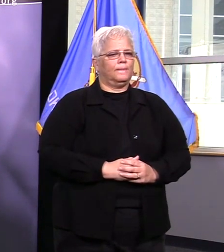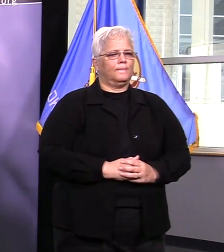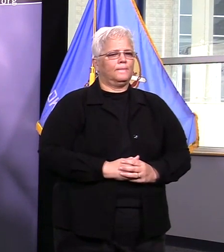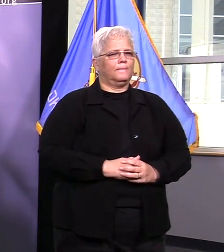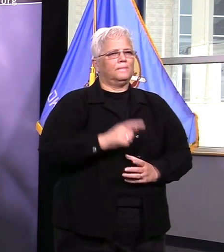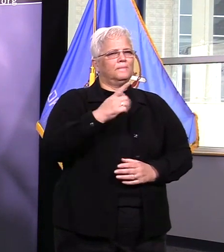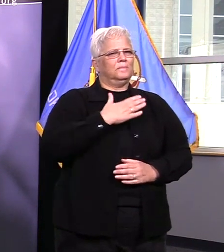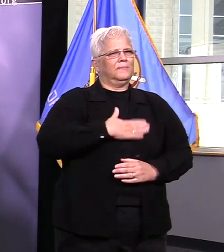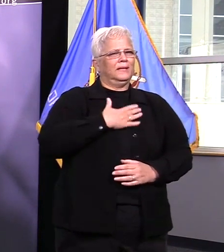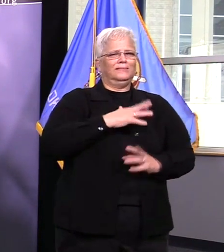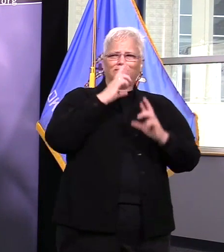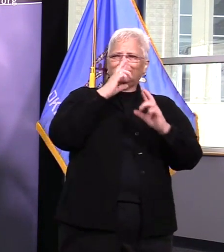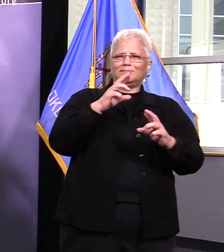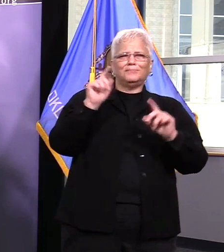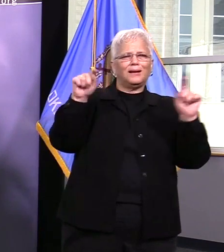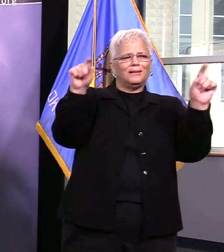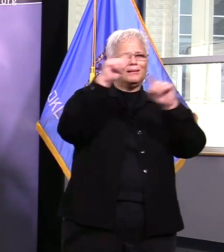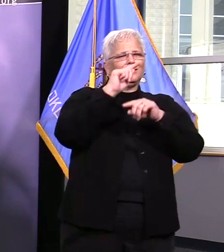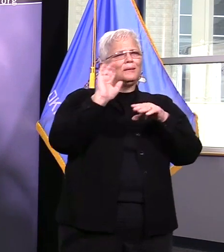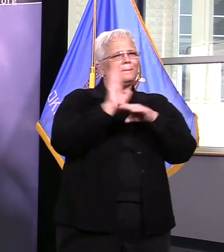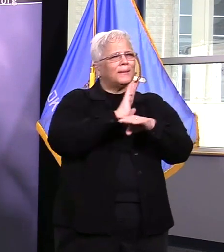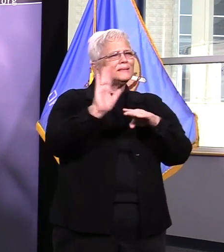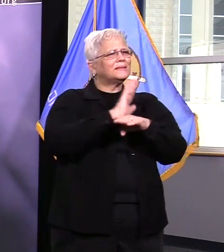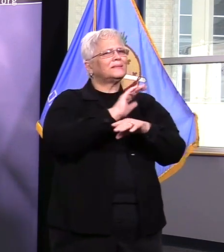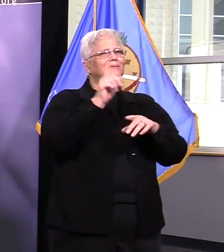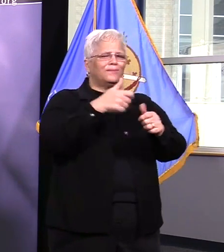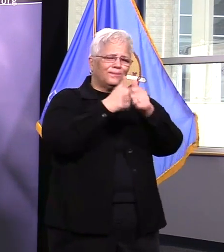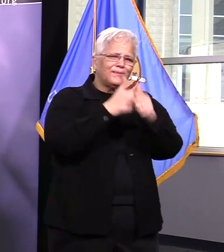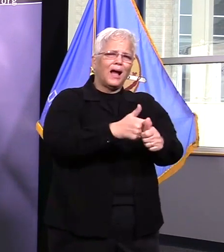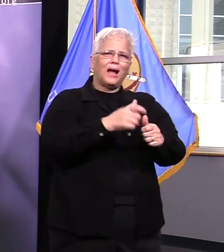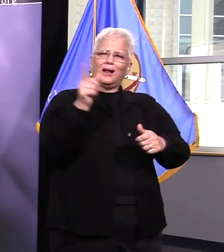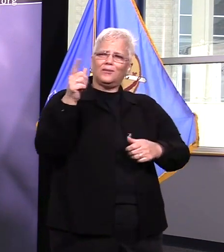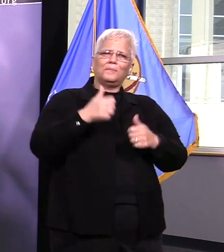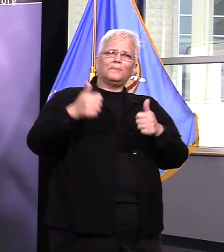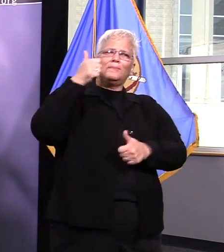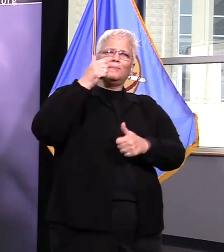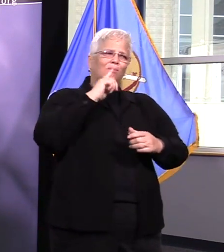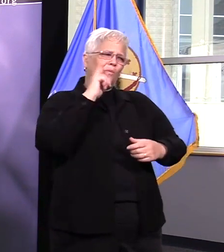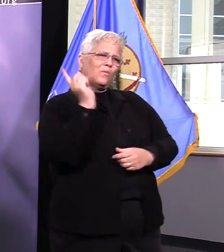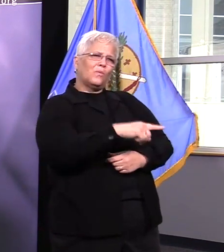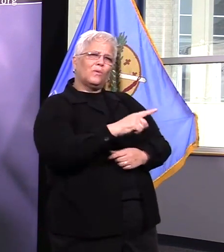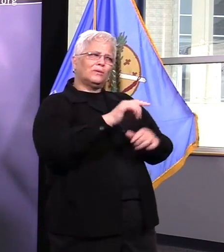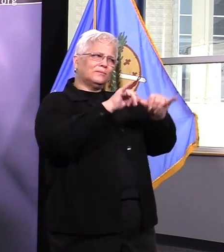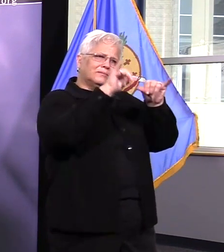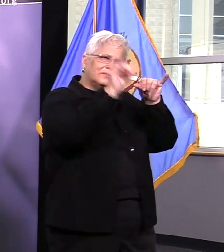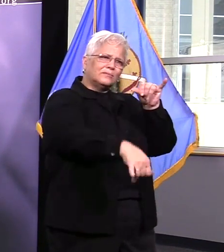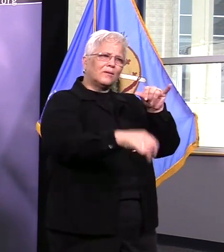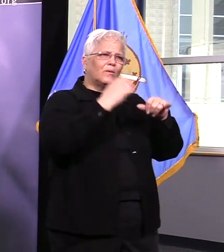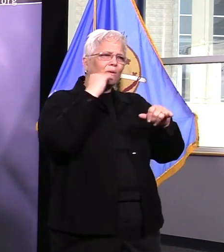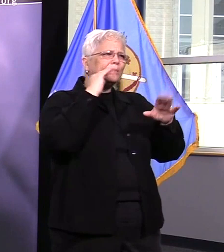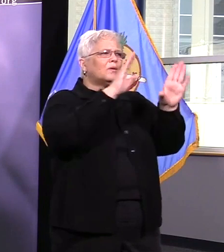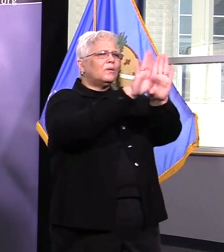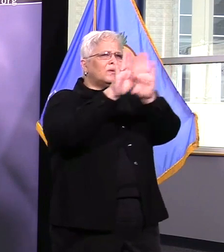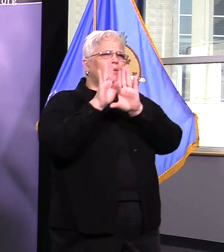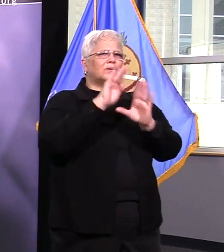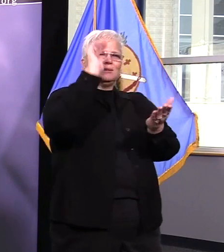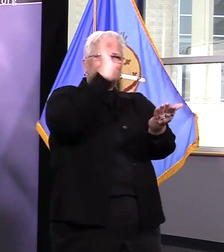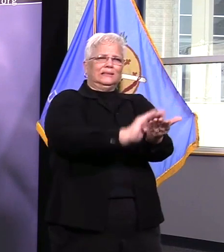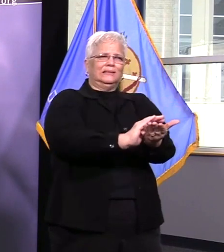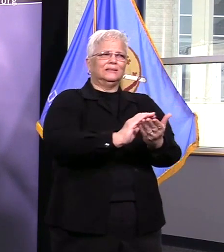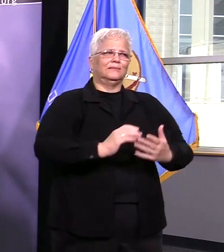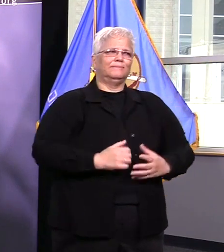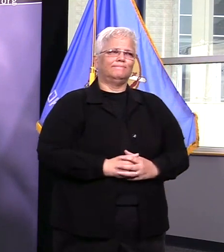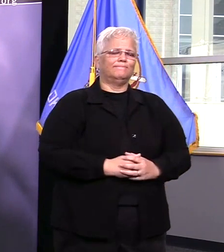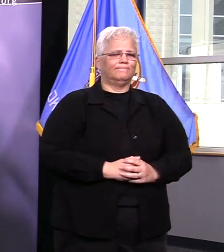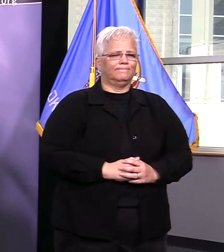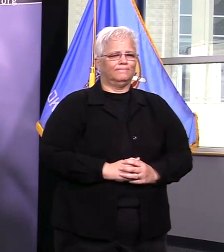not something that is that we're trying to force upon someone for the benefit of us it